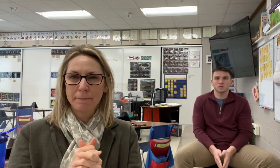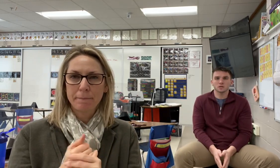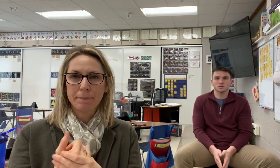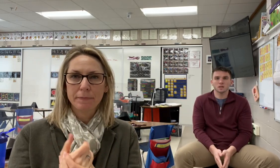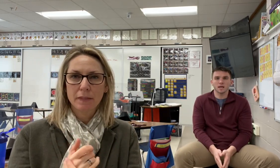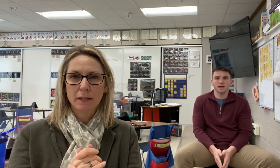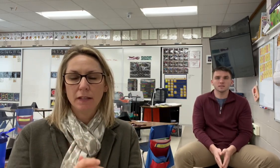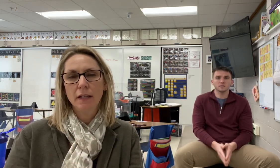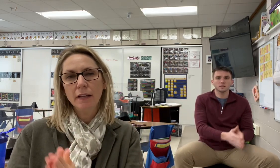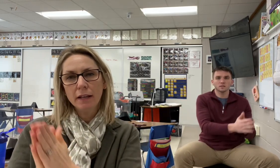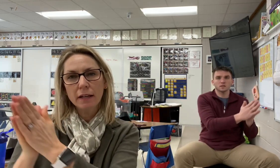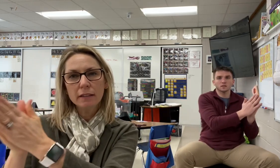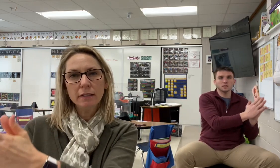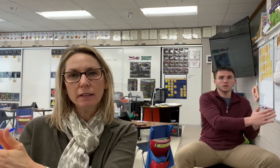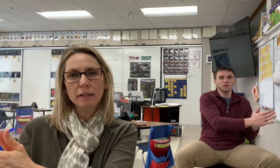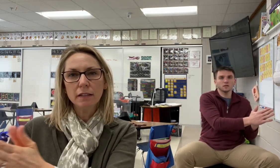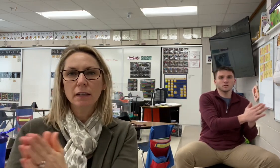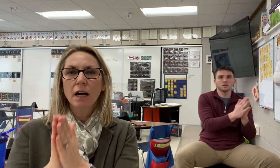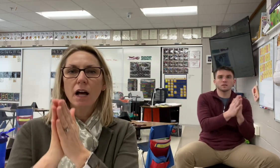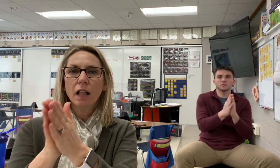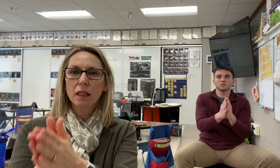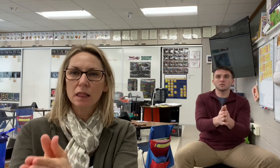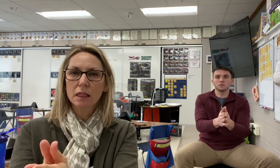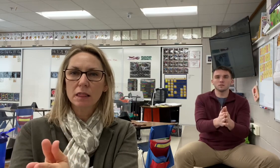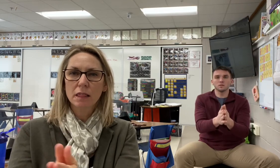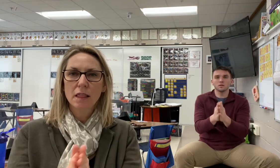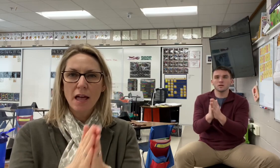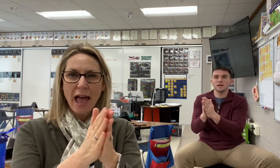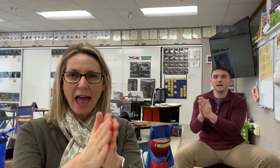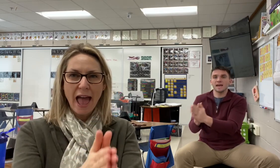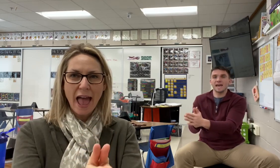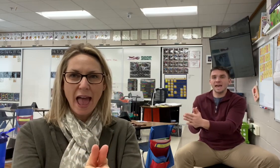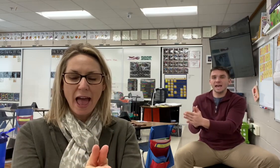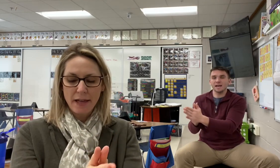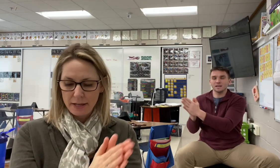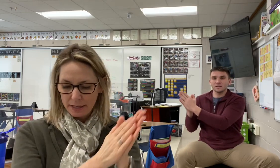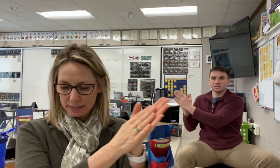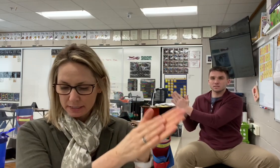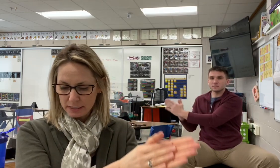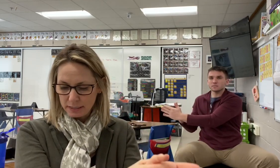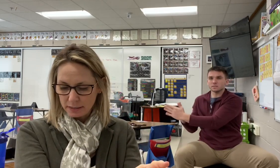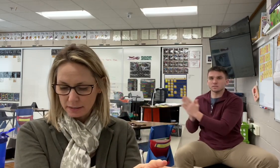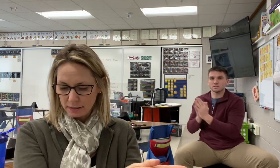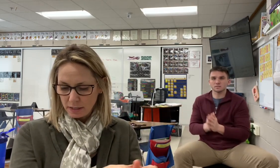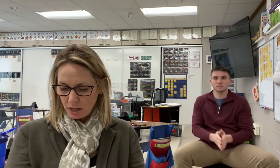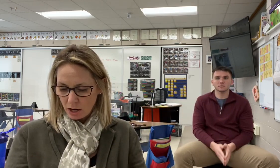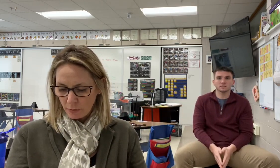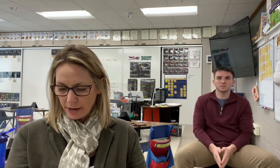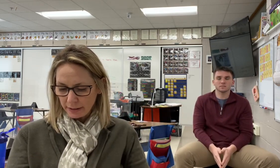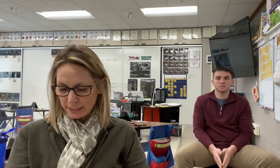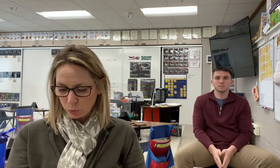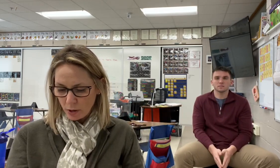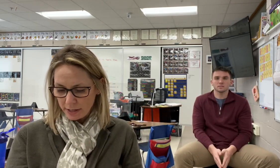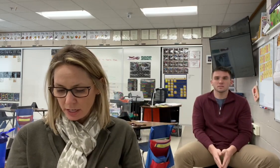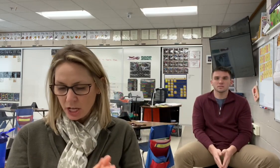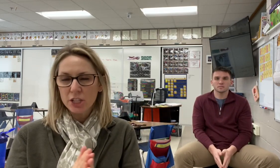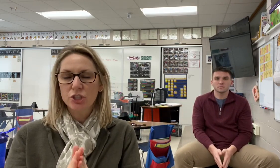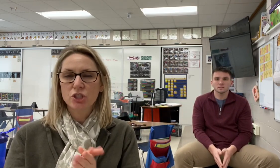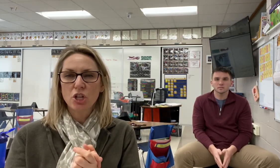Glad. G. O. A. D. All right, last one. Snow.